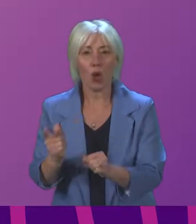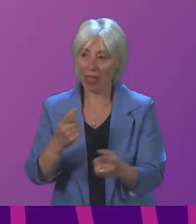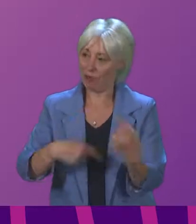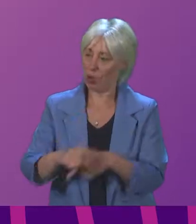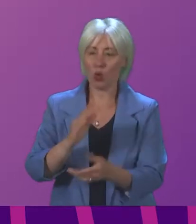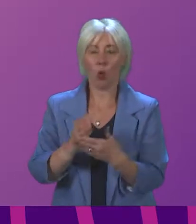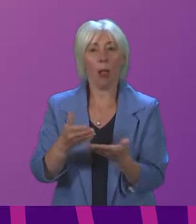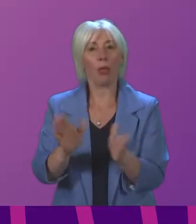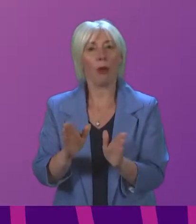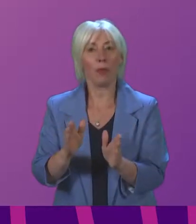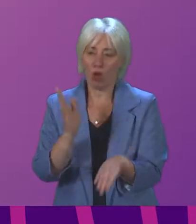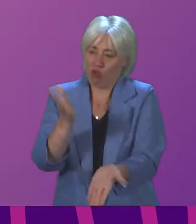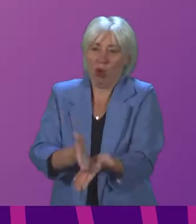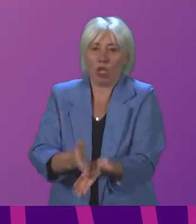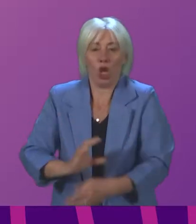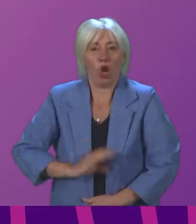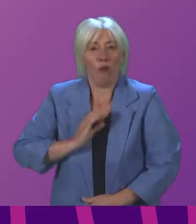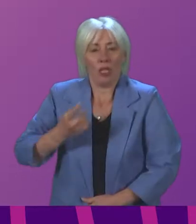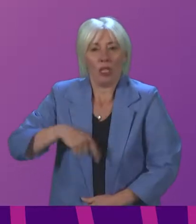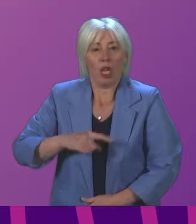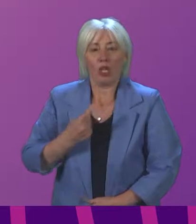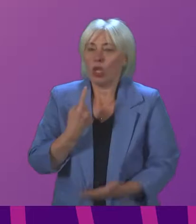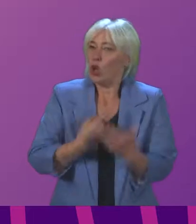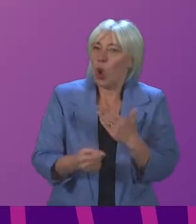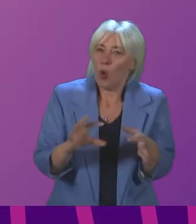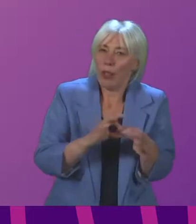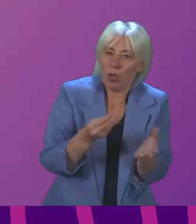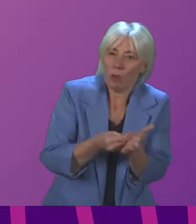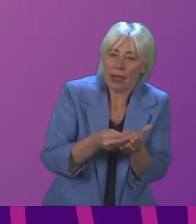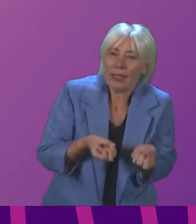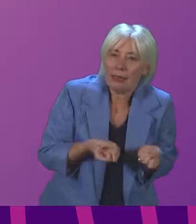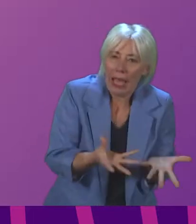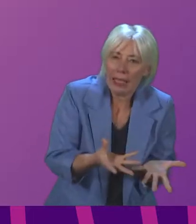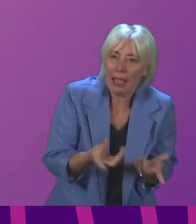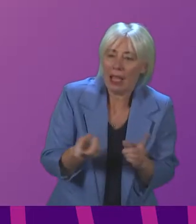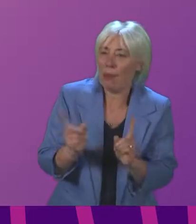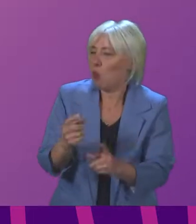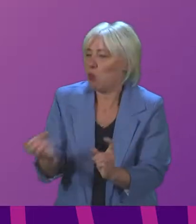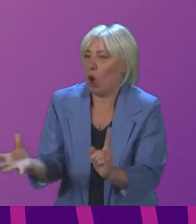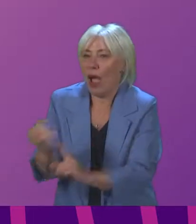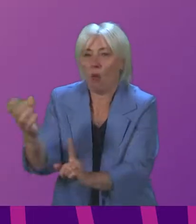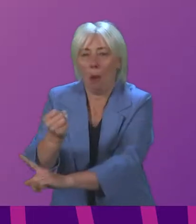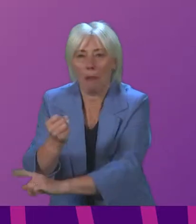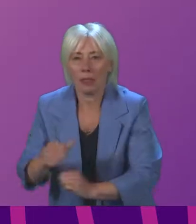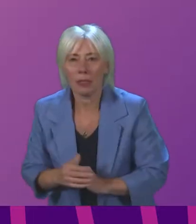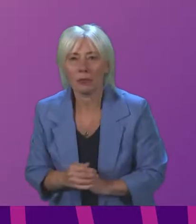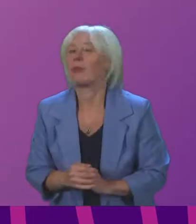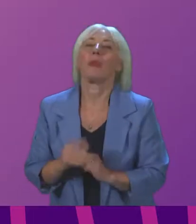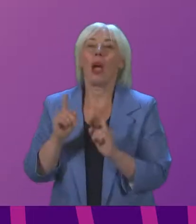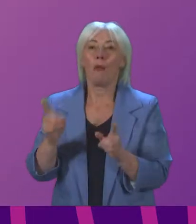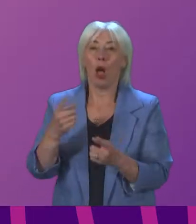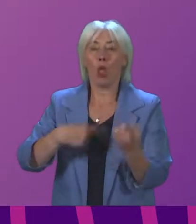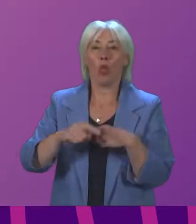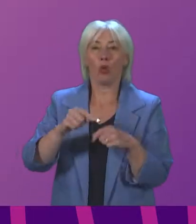and confidence, not just in public spending, but in public outcomes as well. And at no time, at no time have those